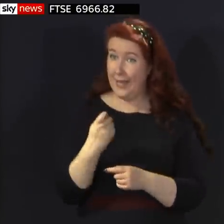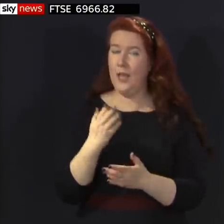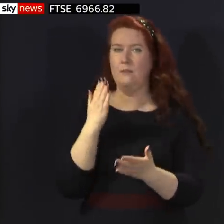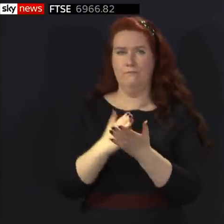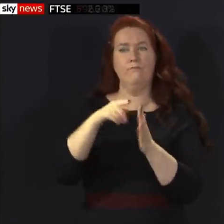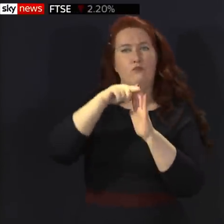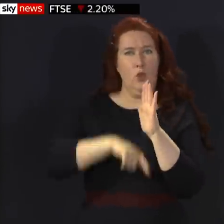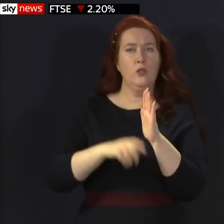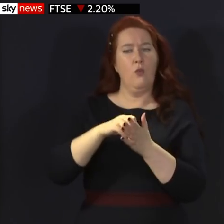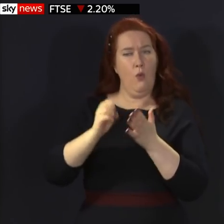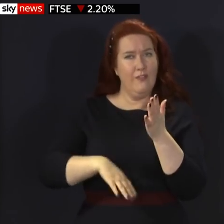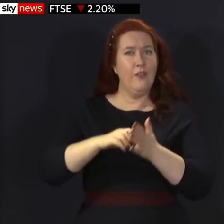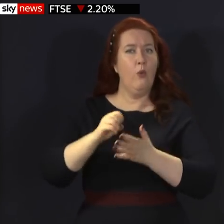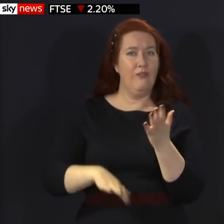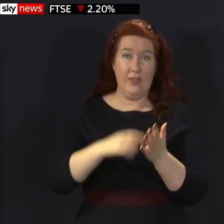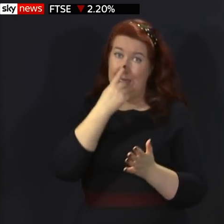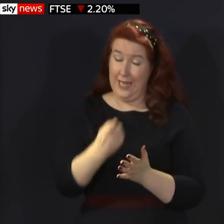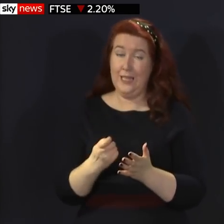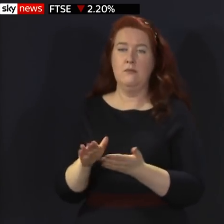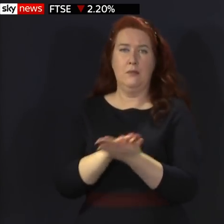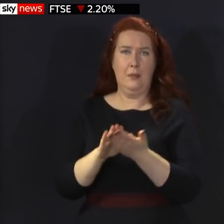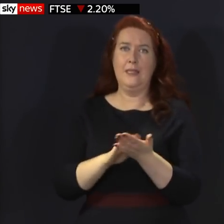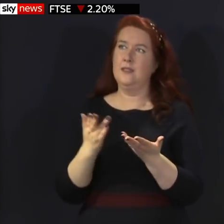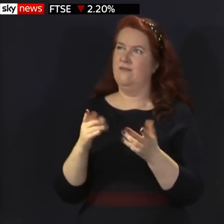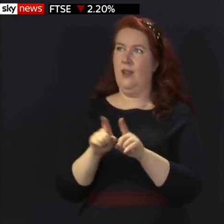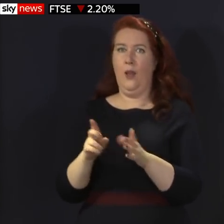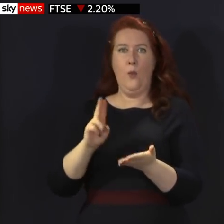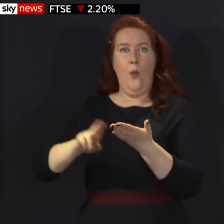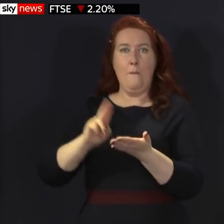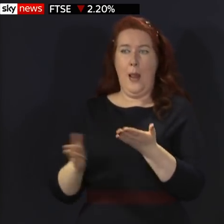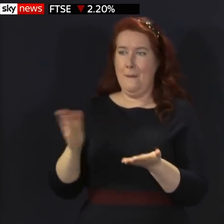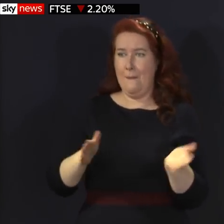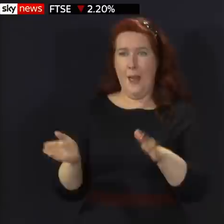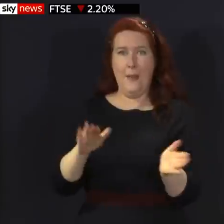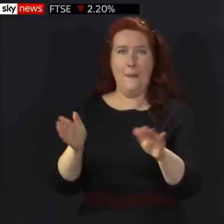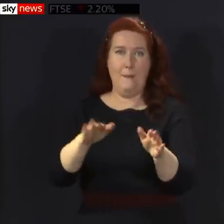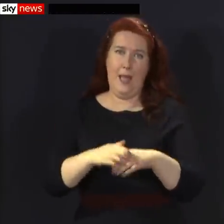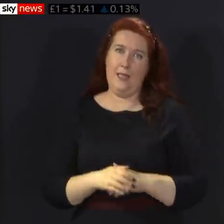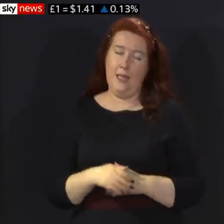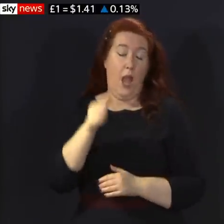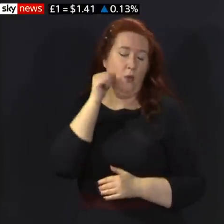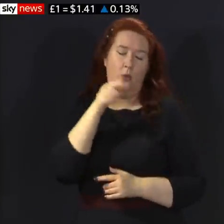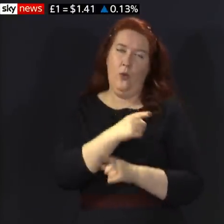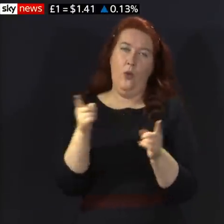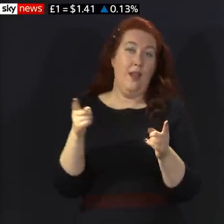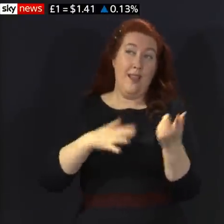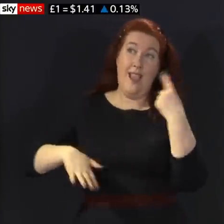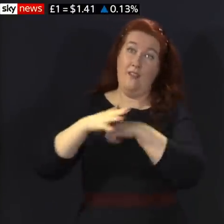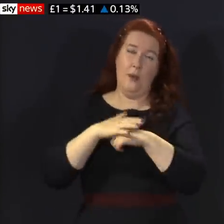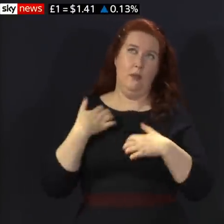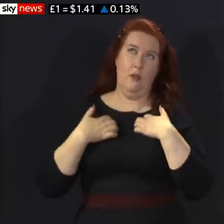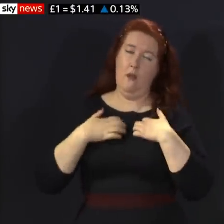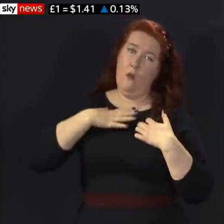relax more restrictions and to restore much more normality to our everyday lives, which I know is something that everybody is